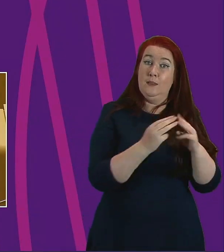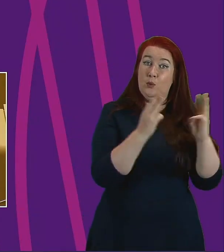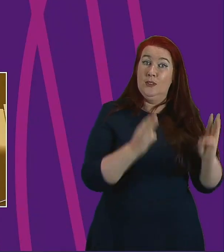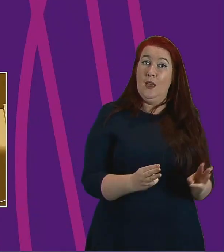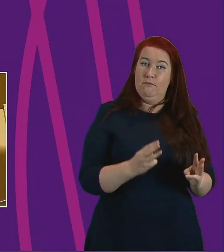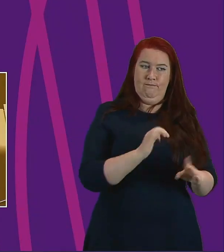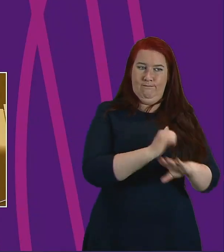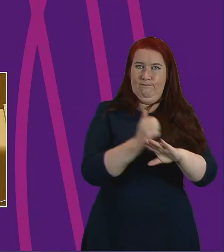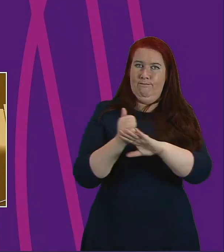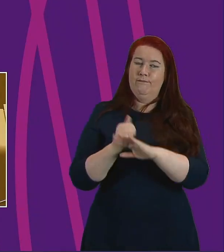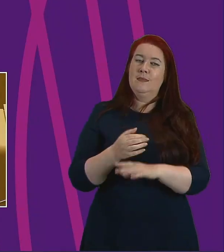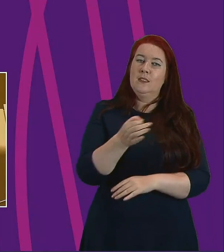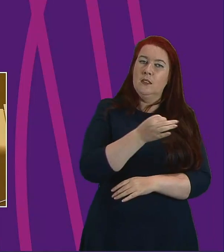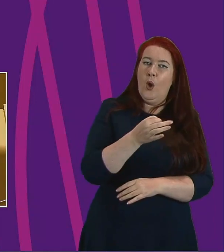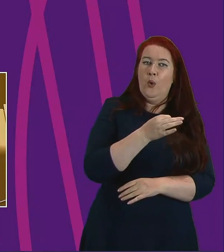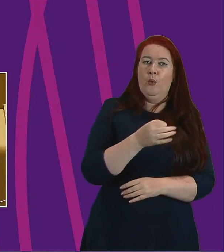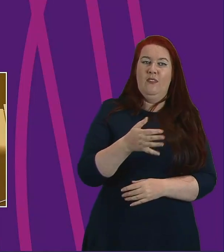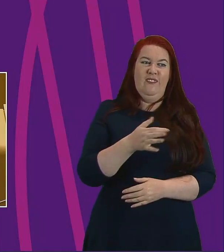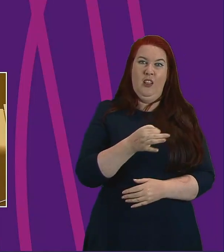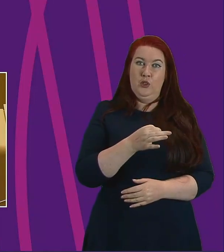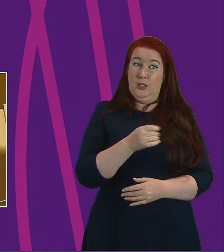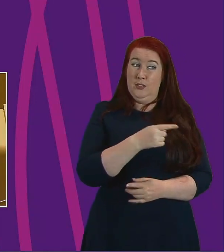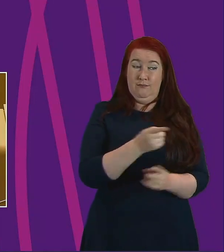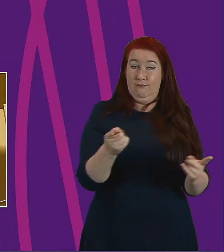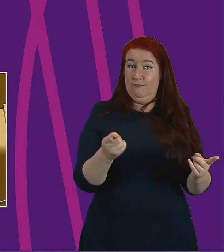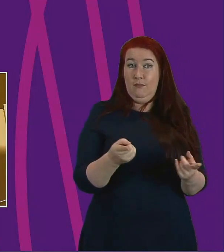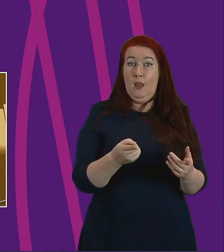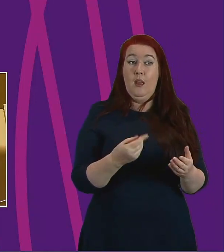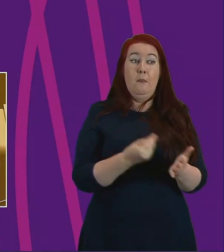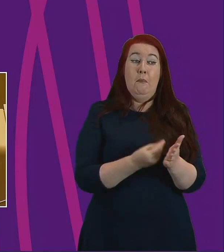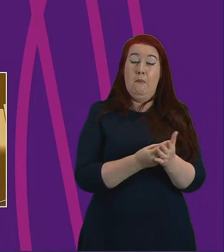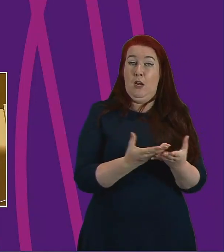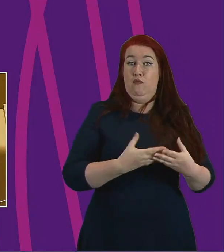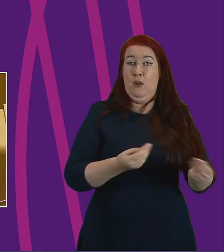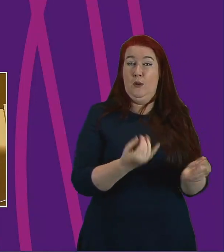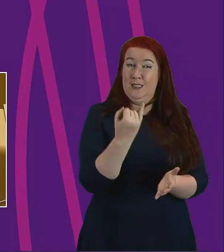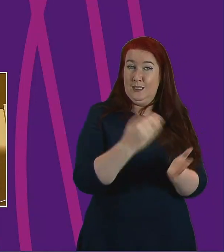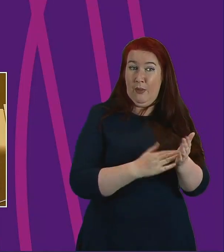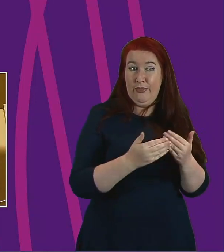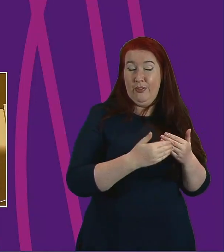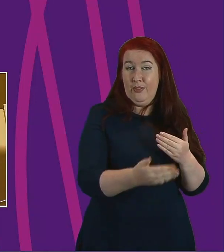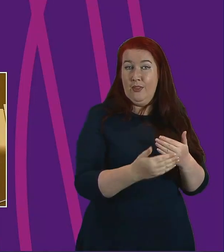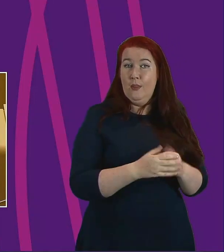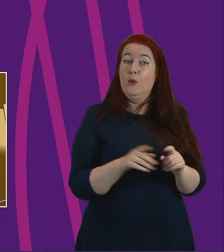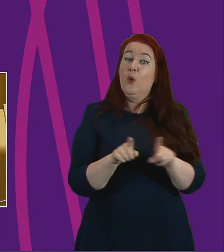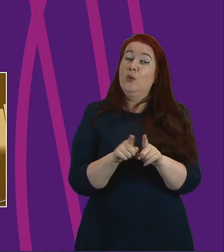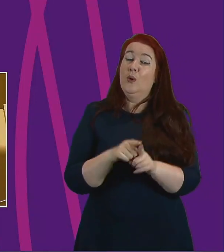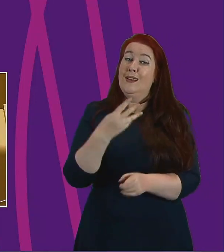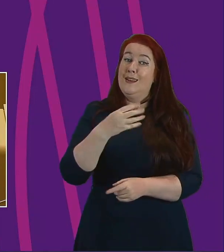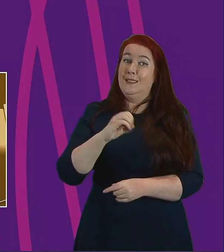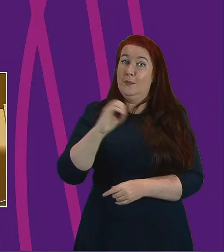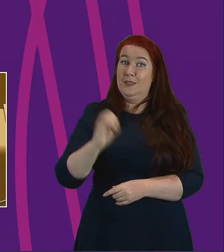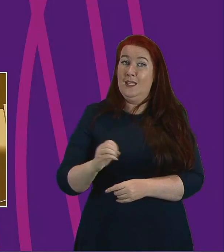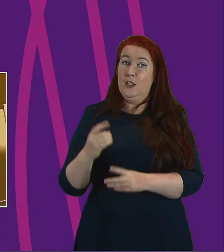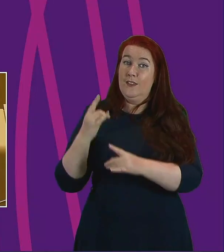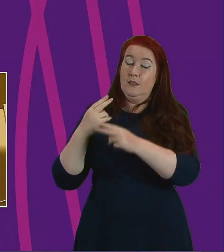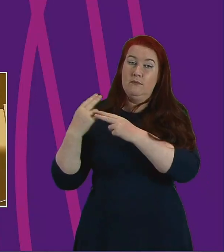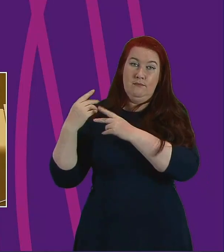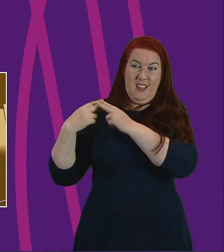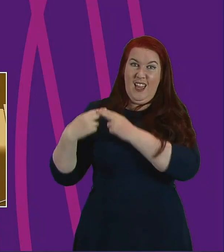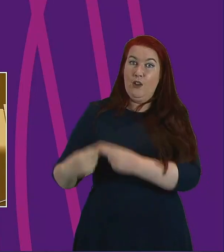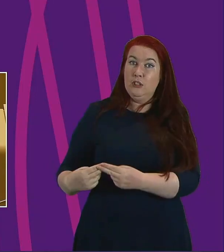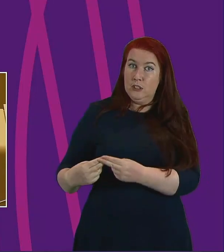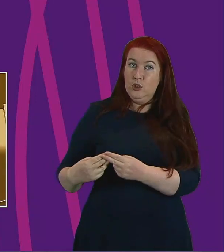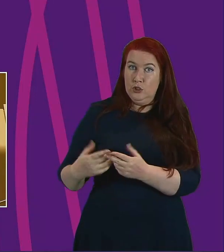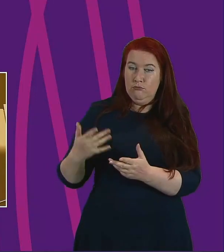villages across Scotland face running out of money within six months and 90 percent of heritage charities are reporting a high to moderate